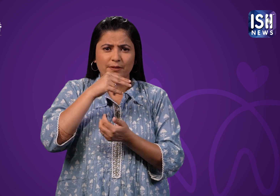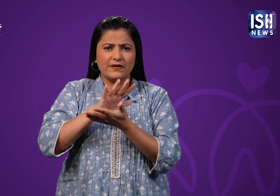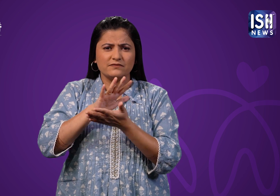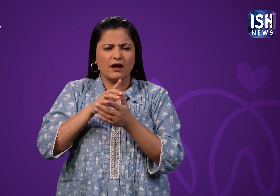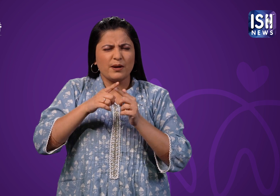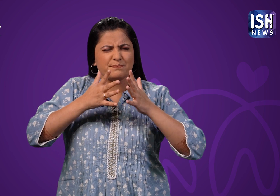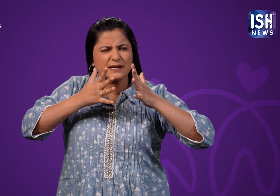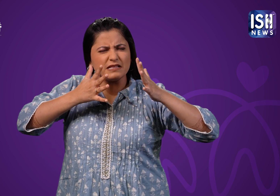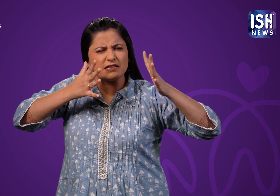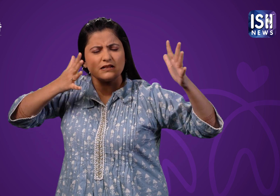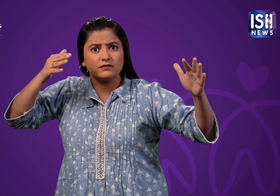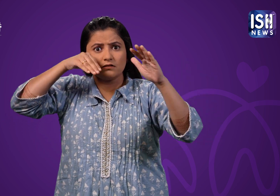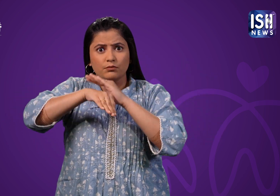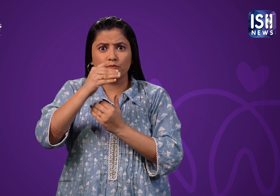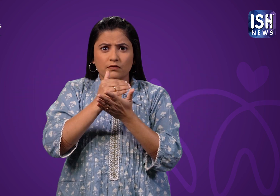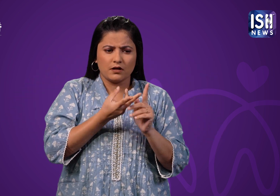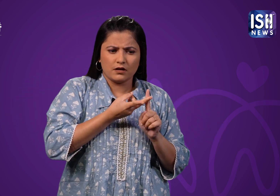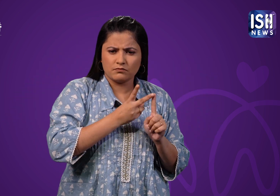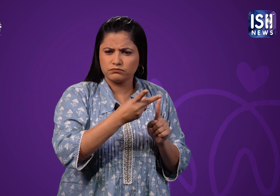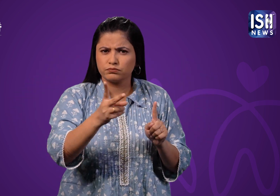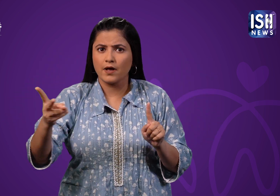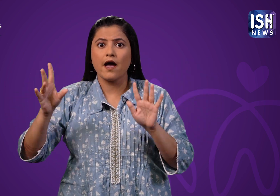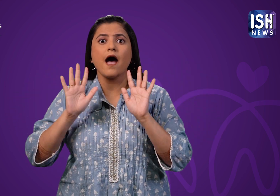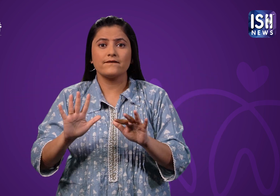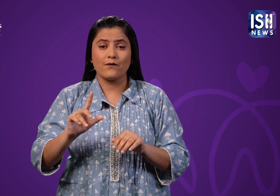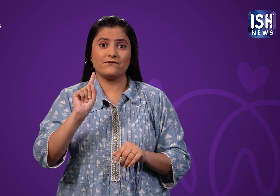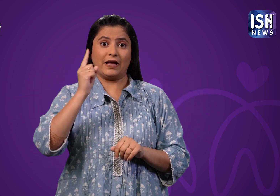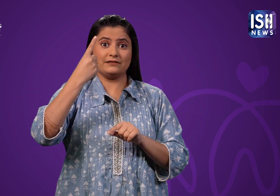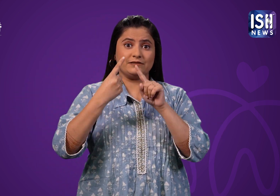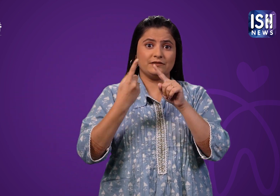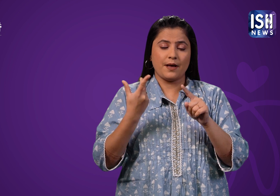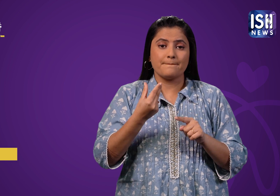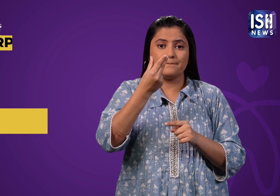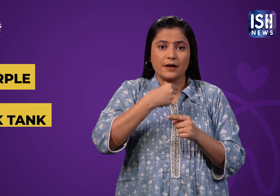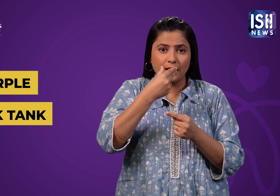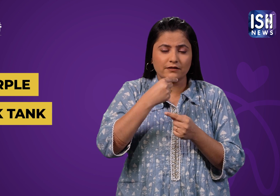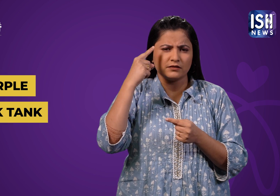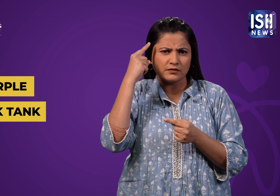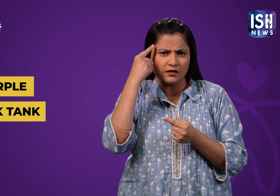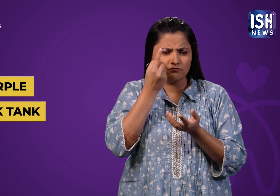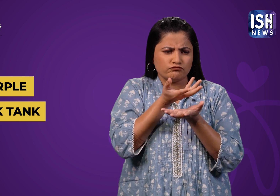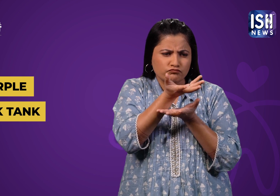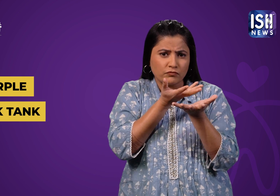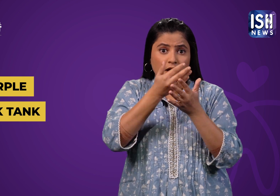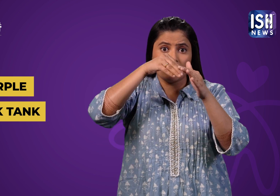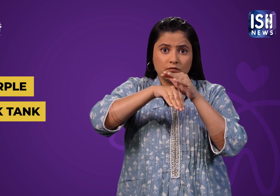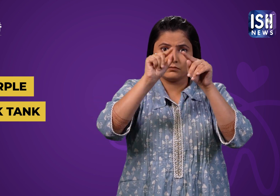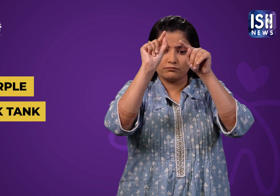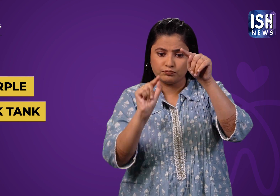Let us have a look at the major events happening at the Purple Fest. Purple Think Tank. There are 8 discussions